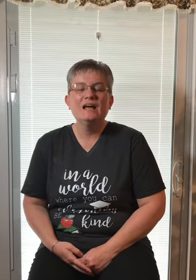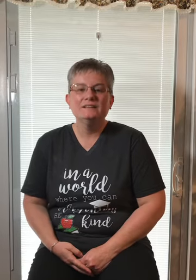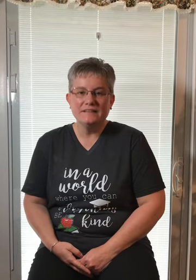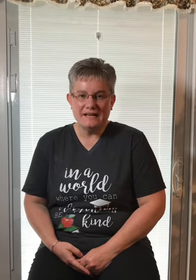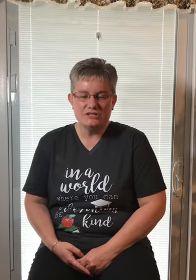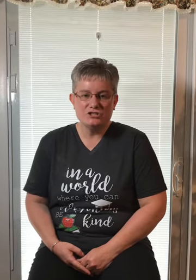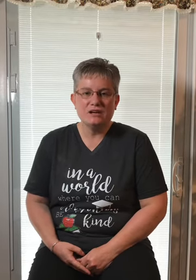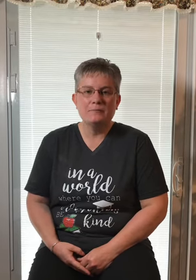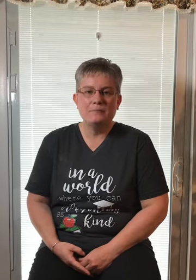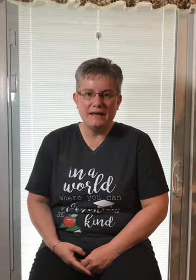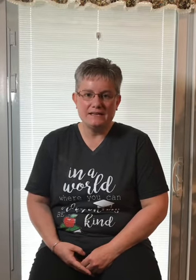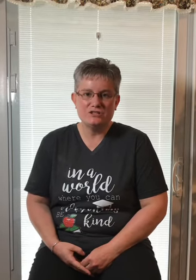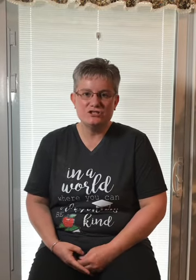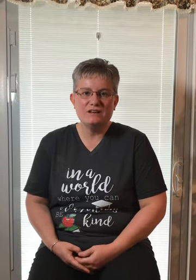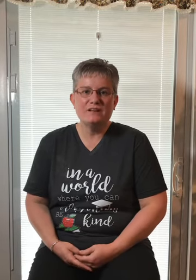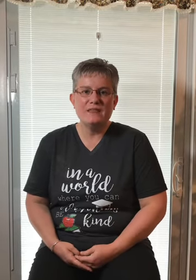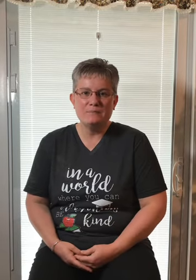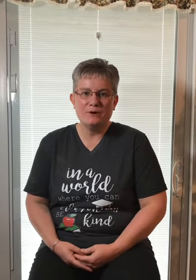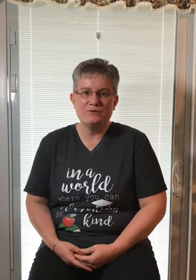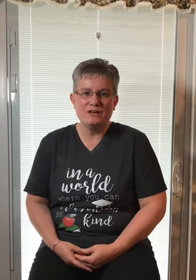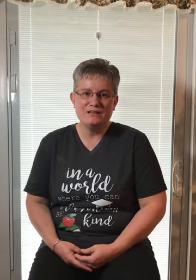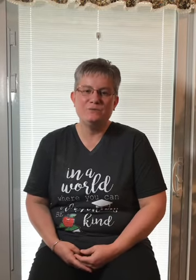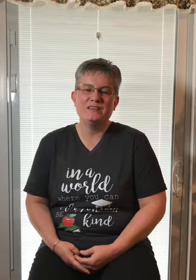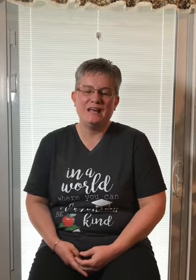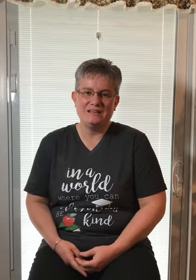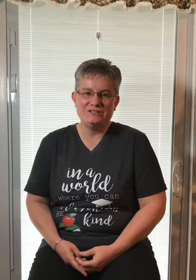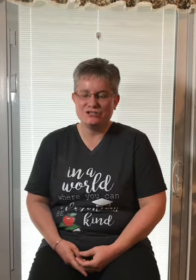Lunch, bunch, they both end with unch.